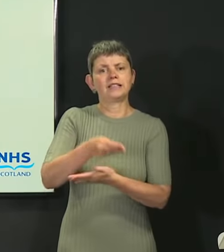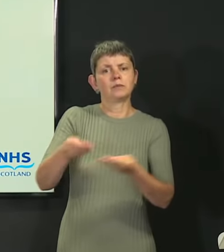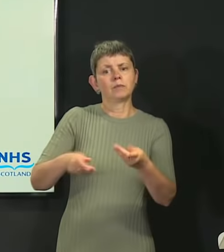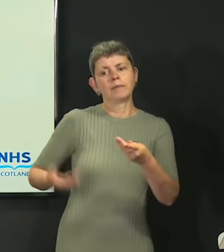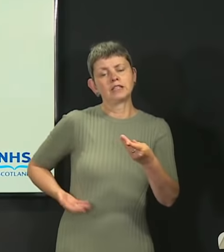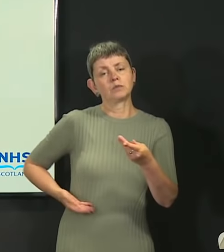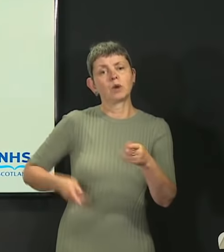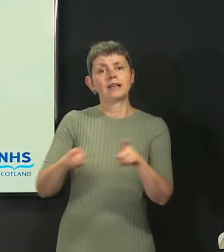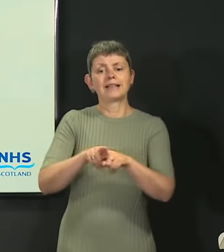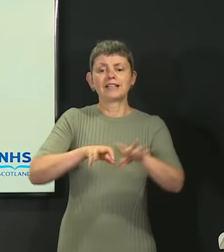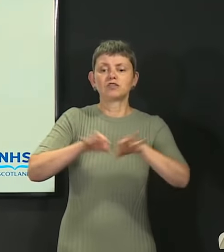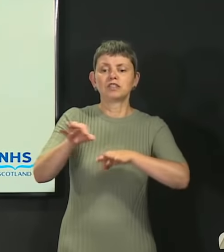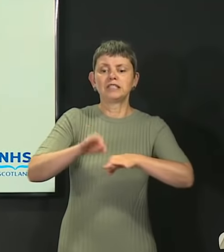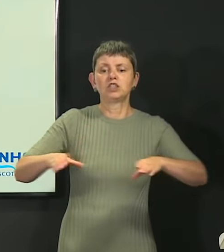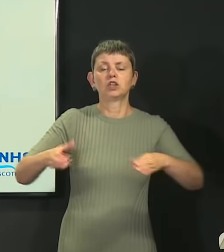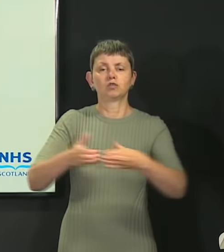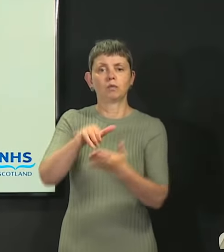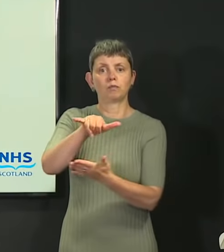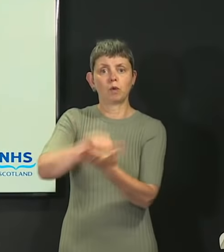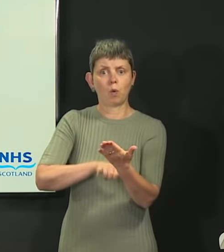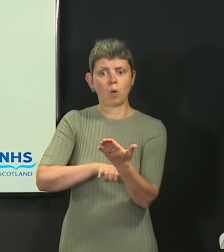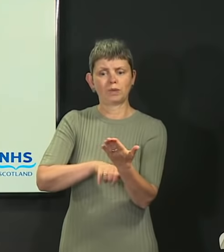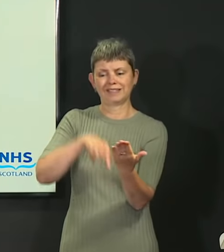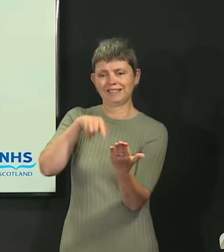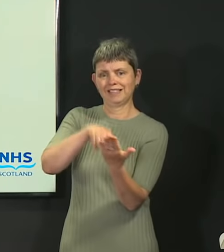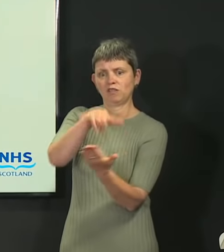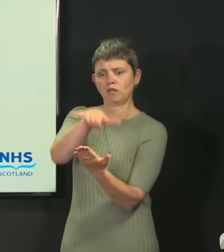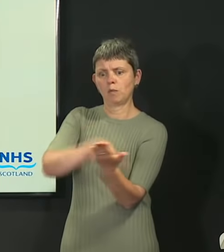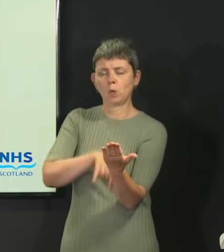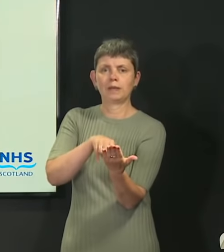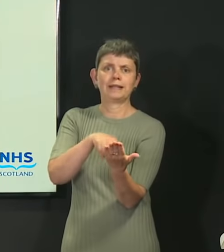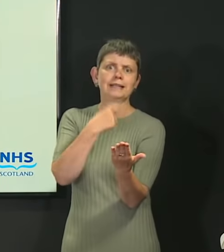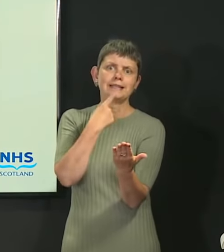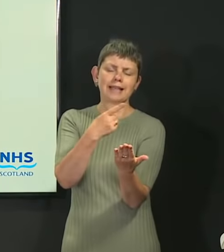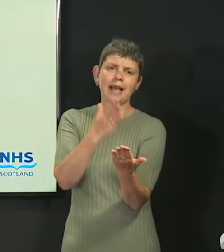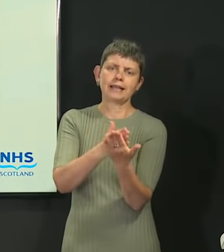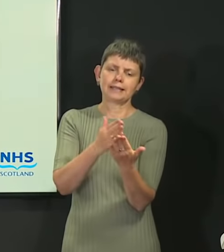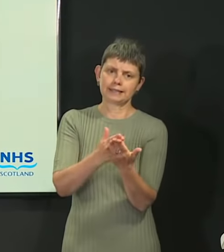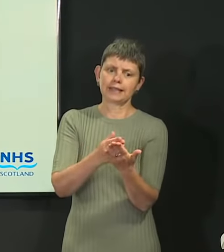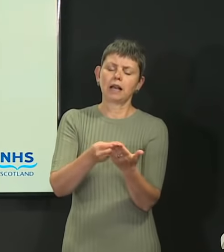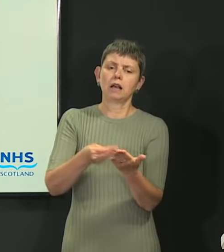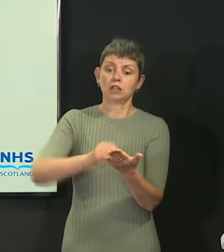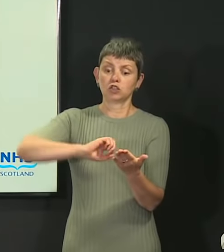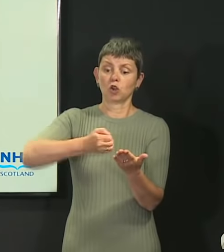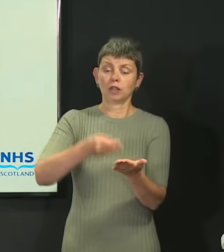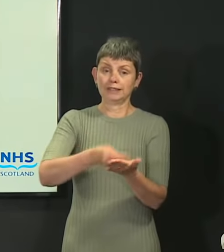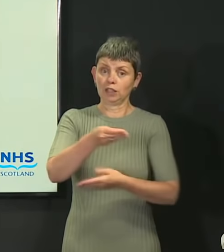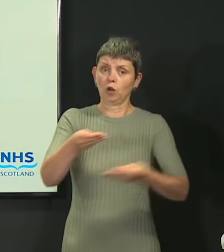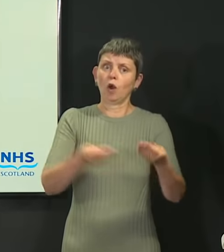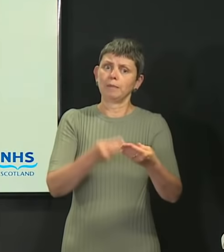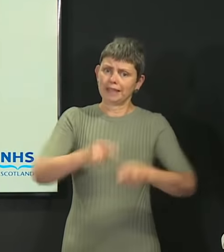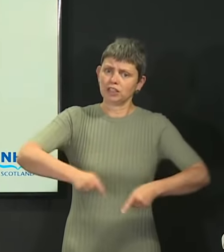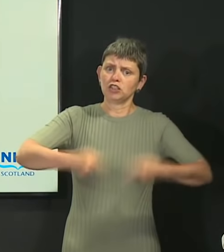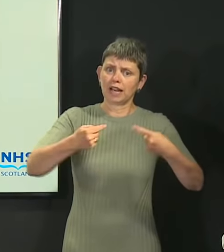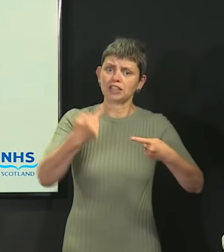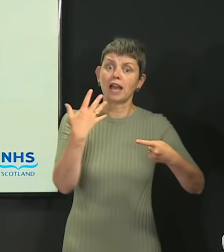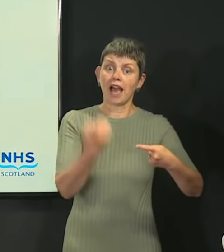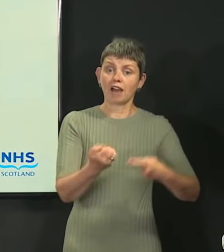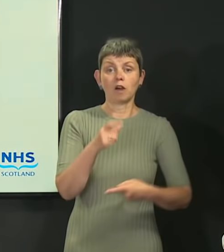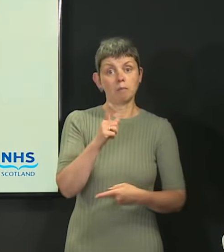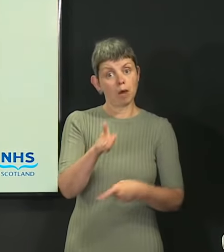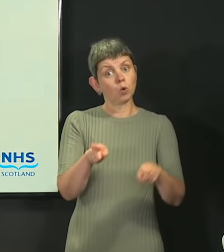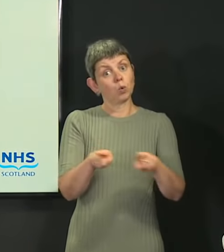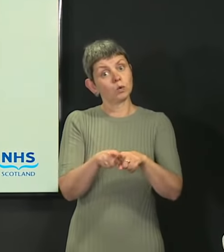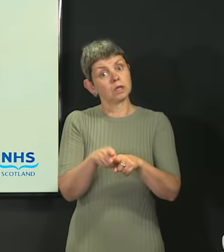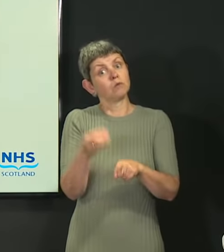The Advisory Group report spelled out the scale of the challenge facing Scotland's economy, but they also offered some optimism by